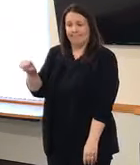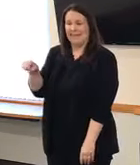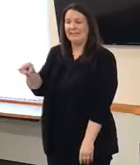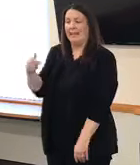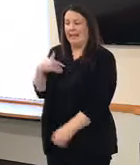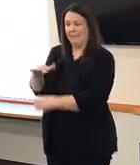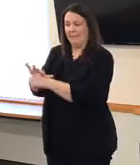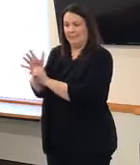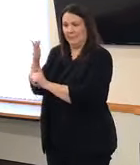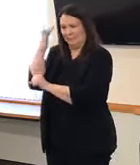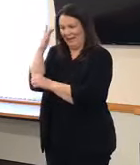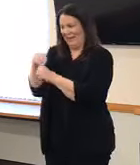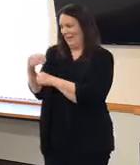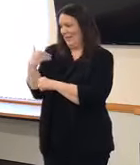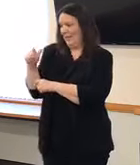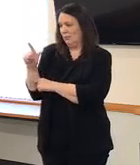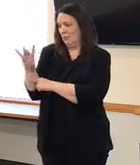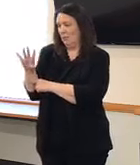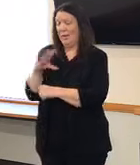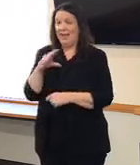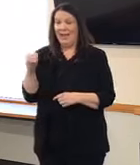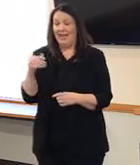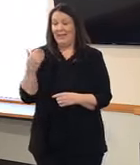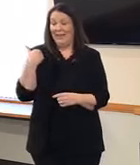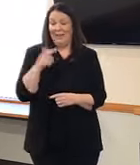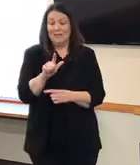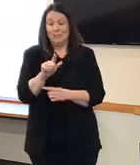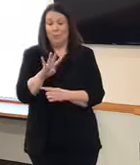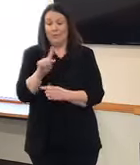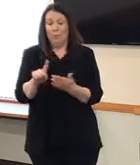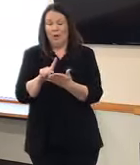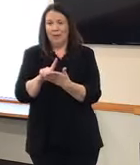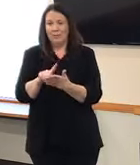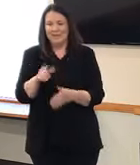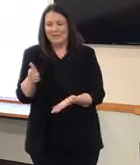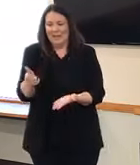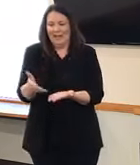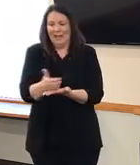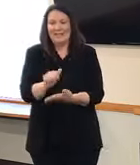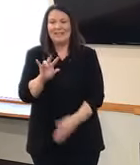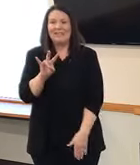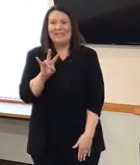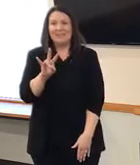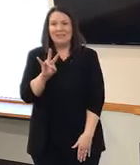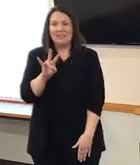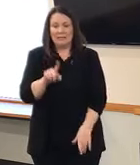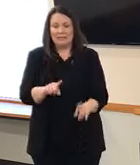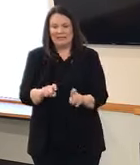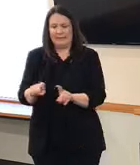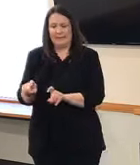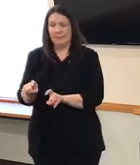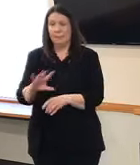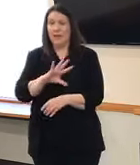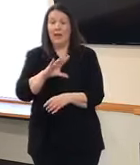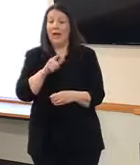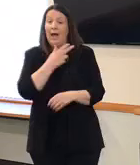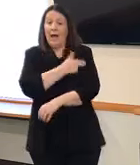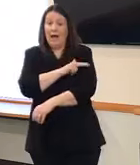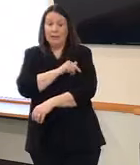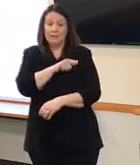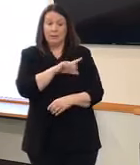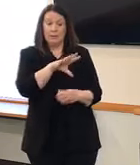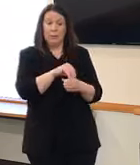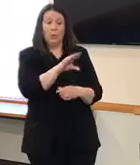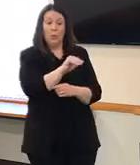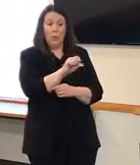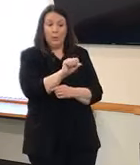and there were seven specimens collected in the past 24 hours. The four hospitals include OSF St. Francis Medical